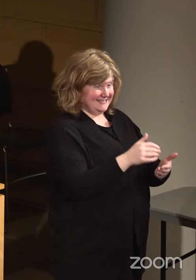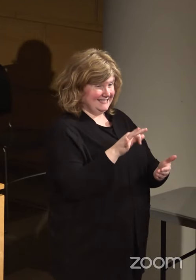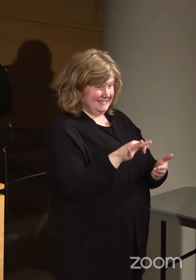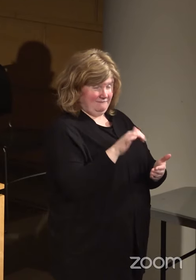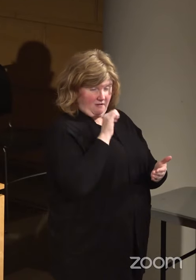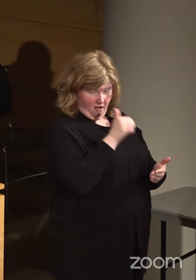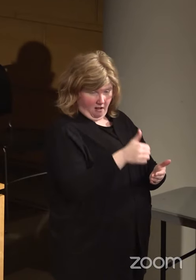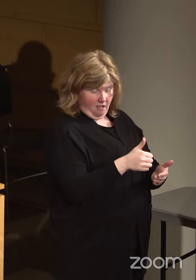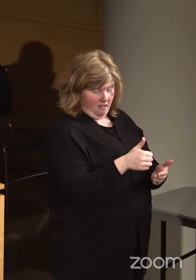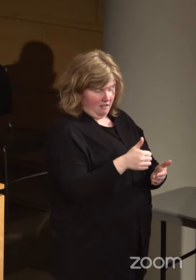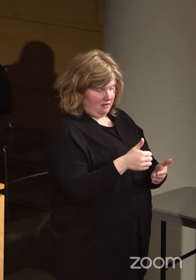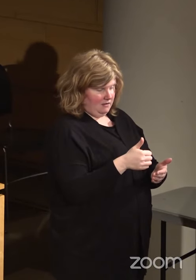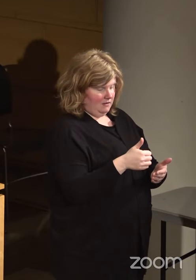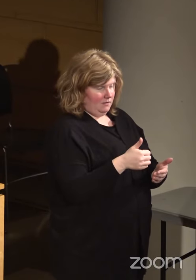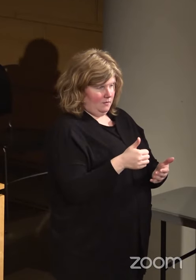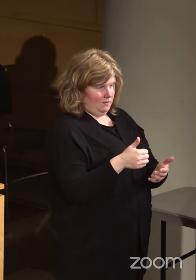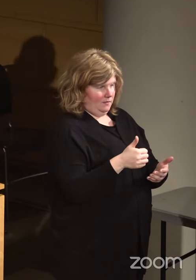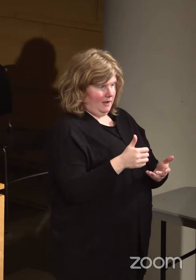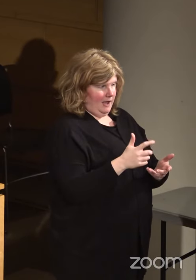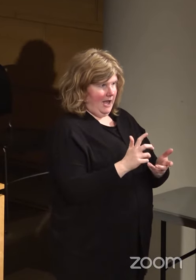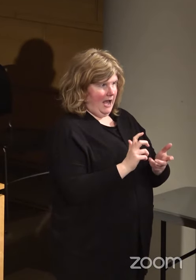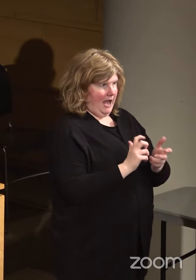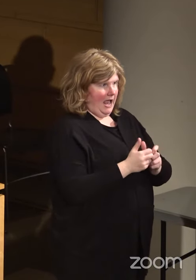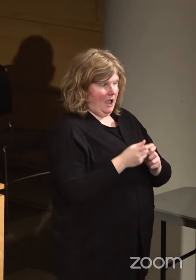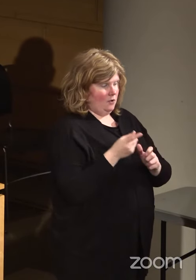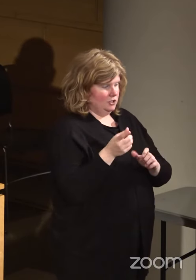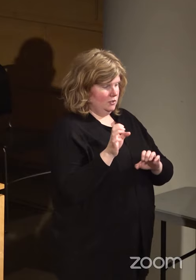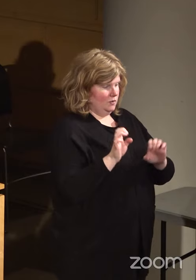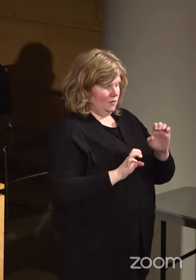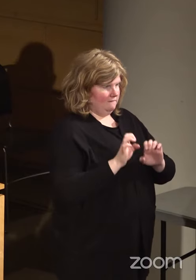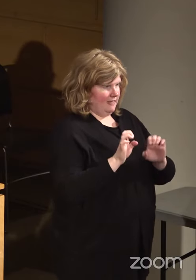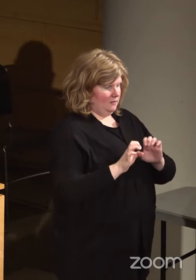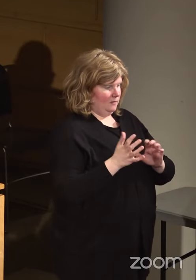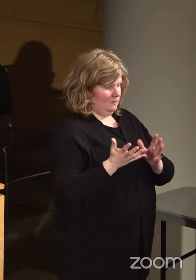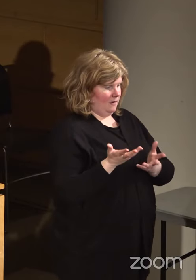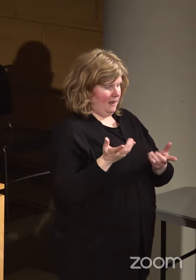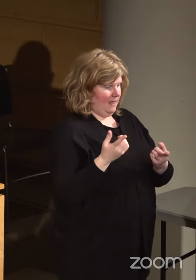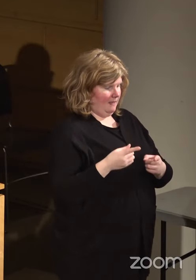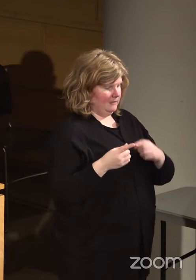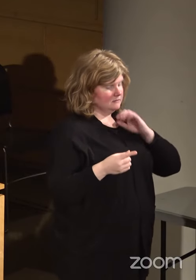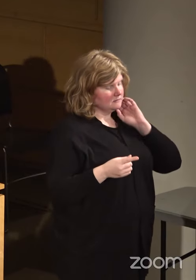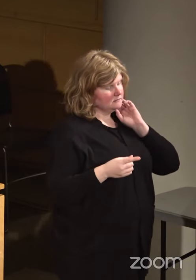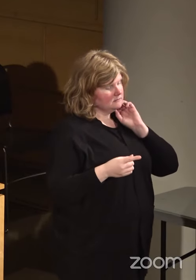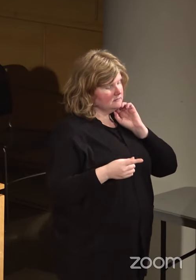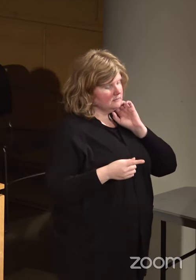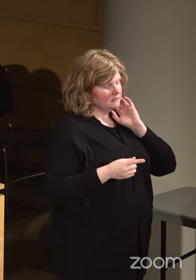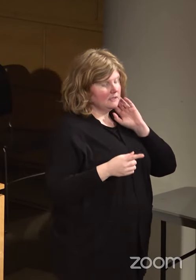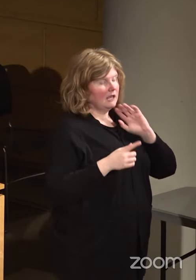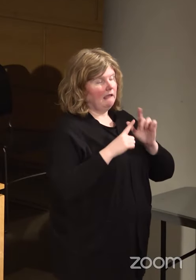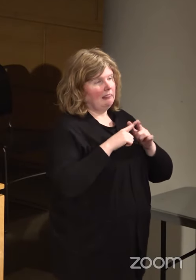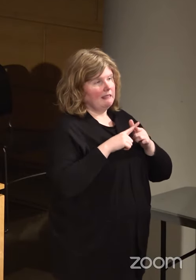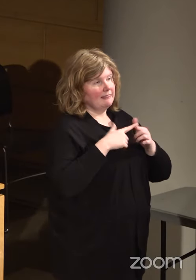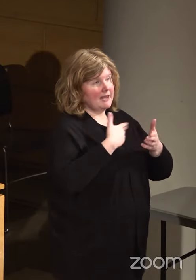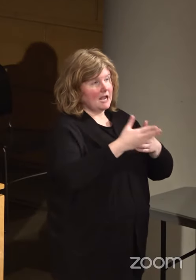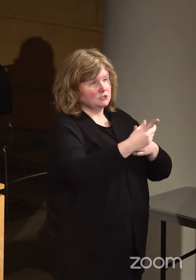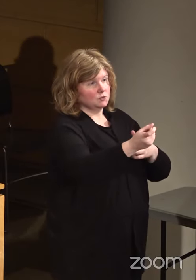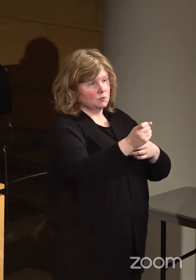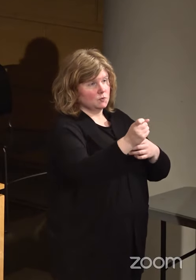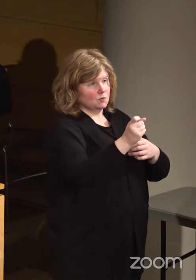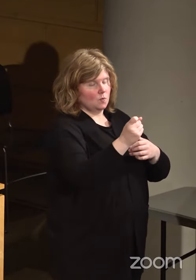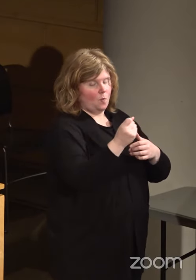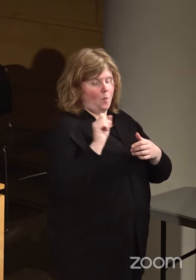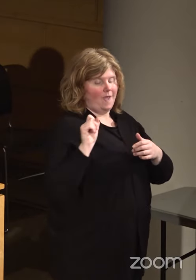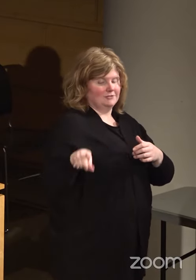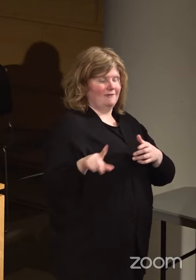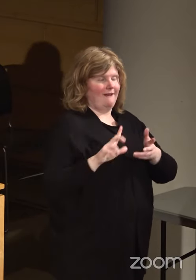not, how do you evaluate what happened? And then the question then becomes, how do